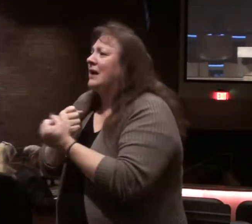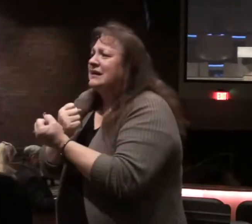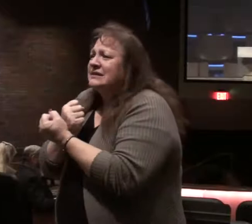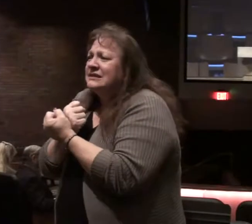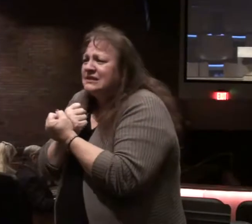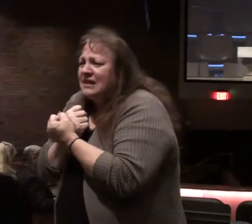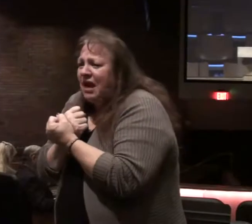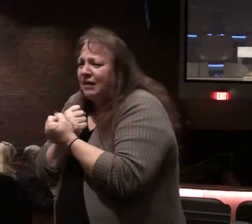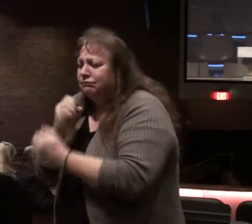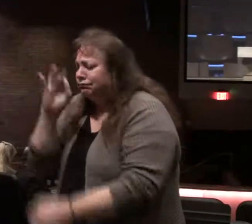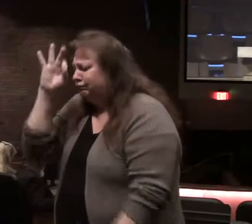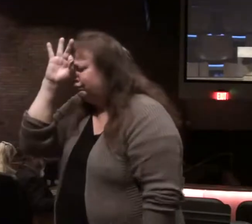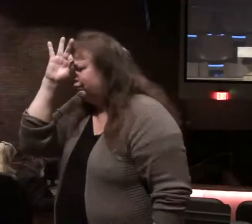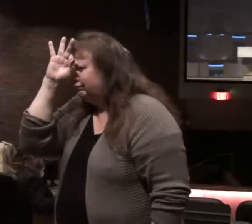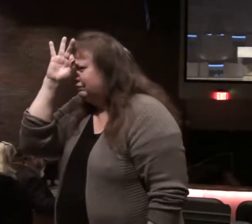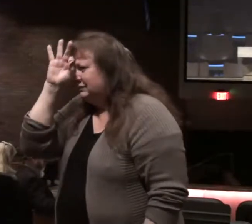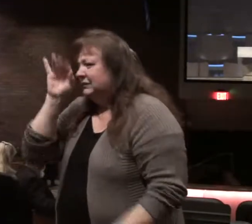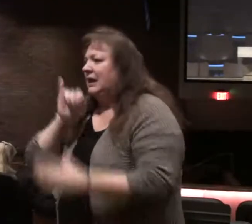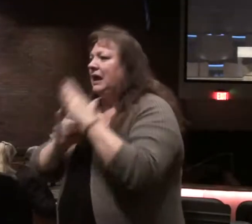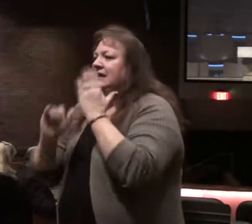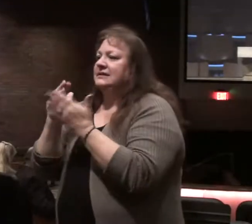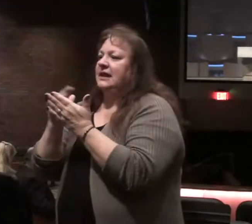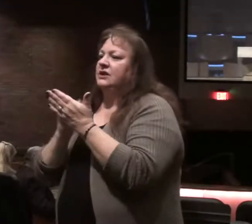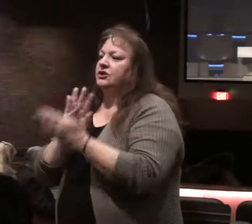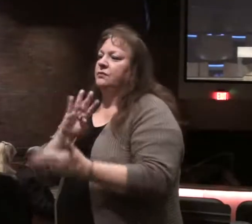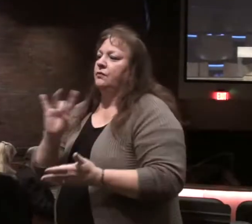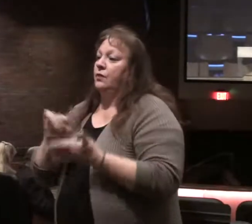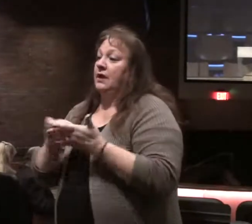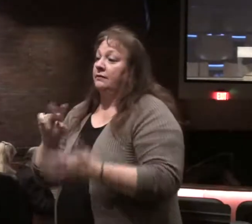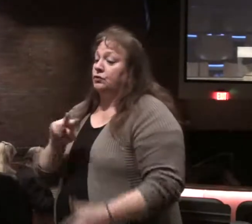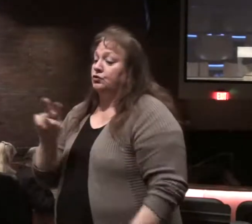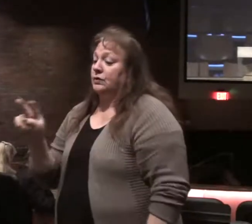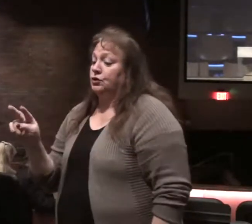that we just sang about, Isaiah 48, verse 22.